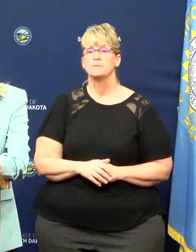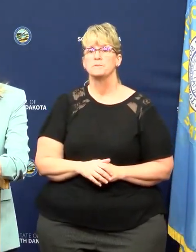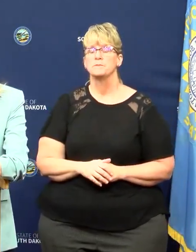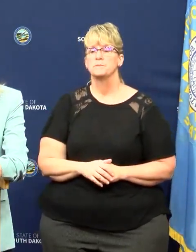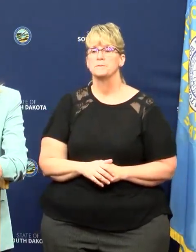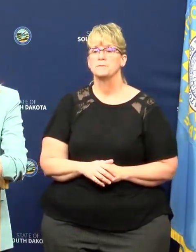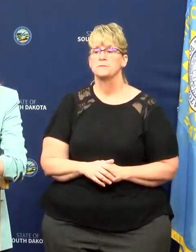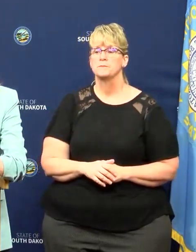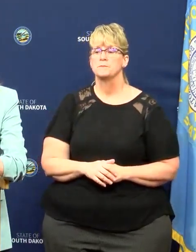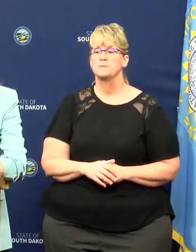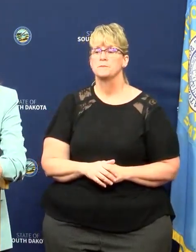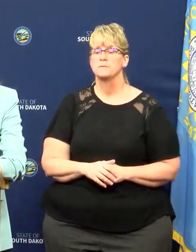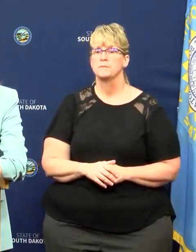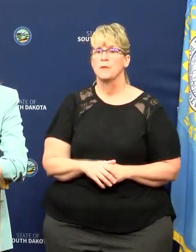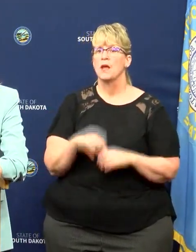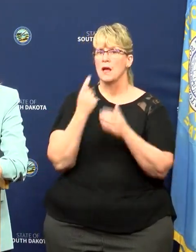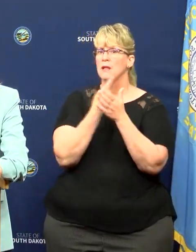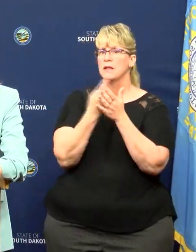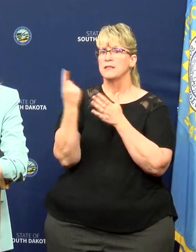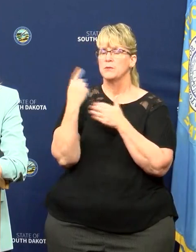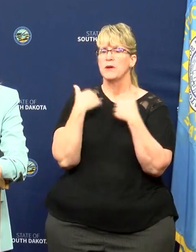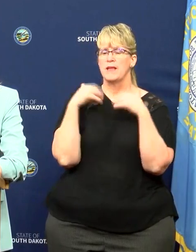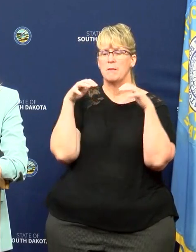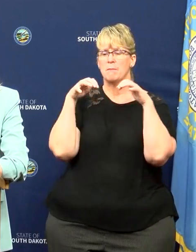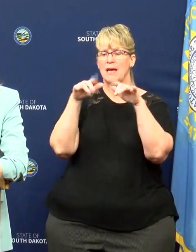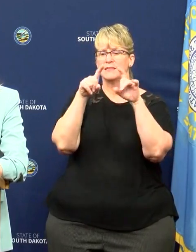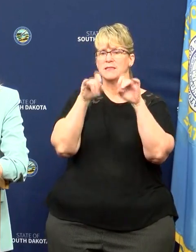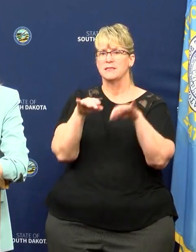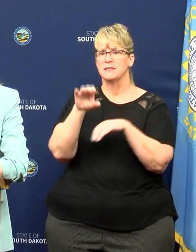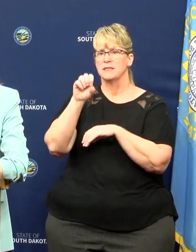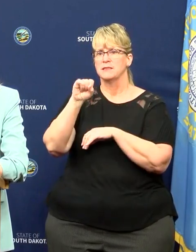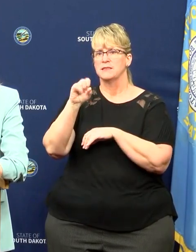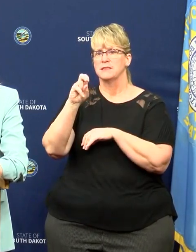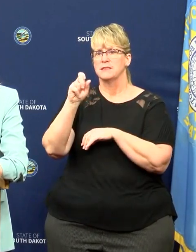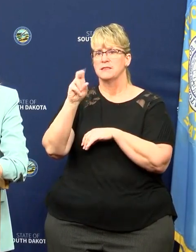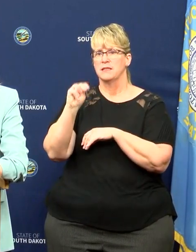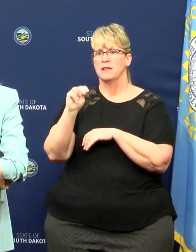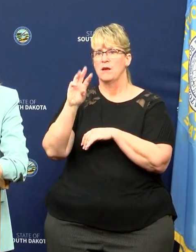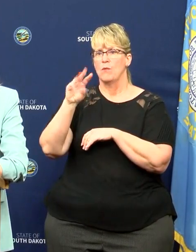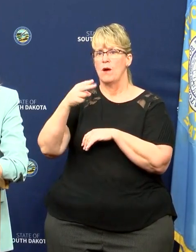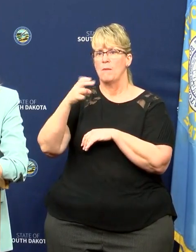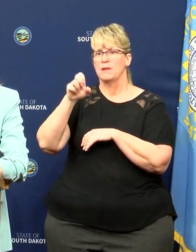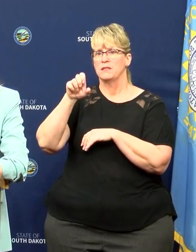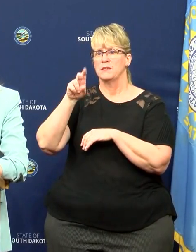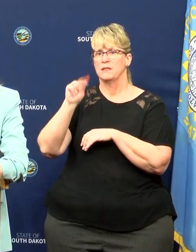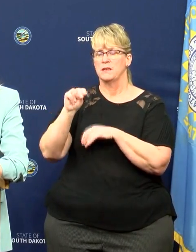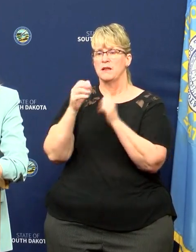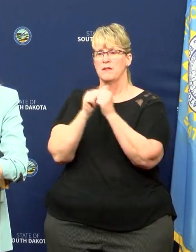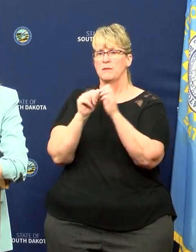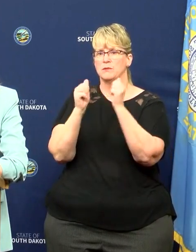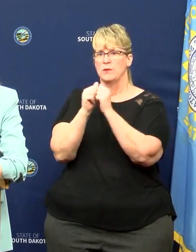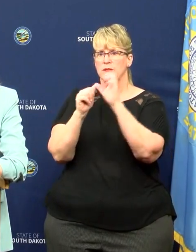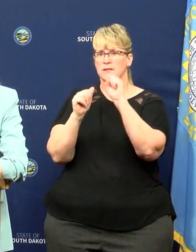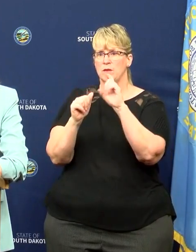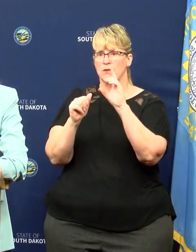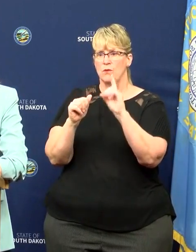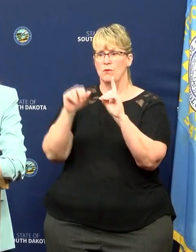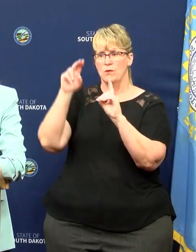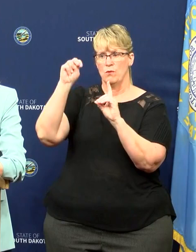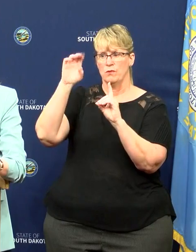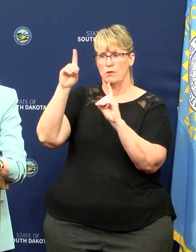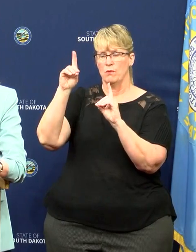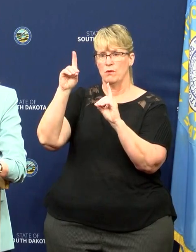So we've got, last week, we had the mass testing at Sisseton Wahpeton. That was a joint effort between South Dakota and North Dakota, and